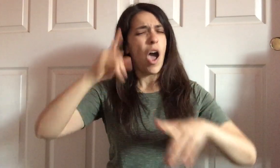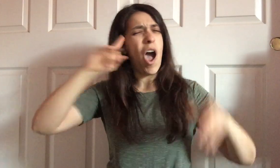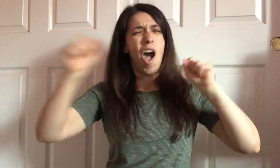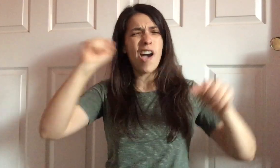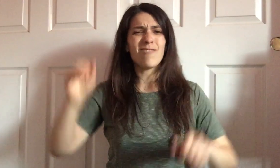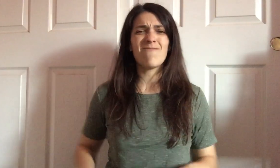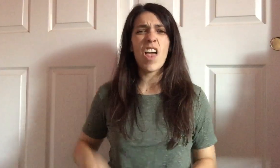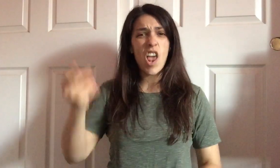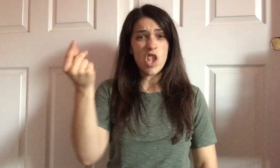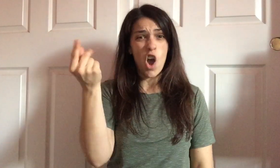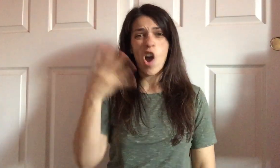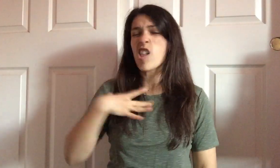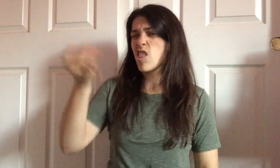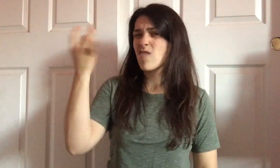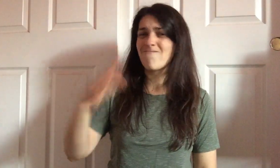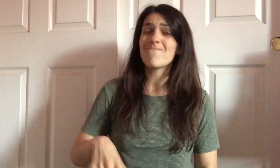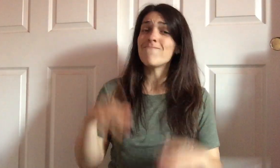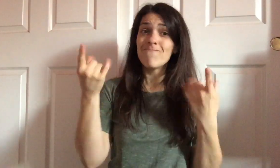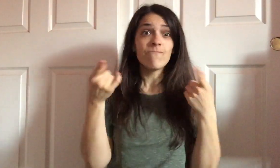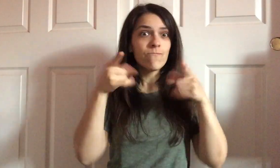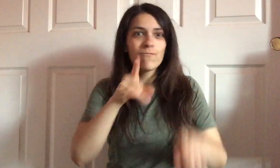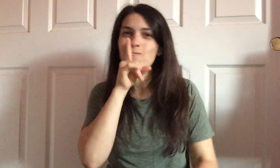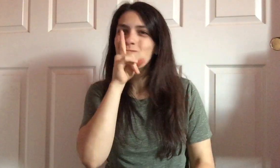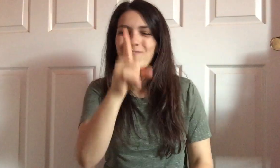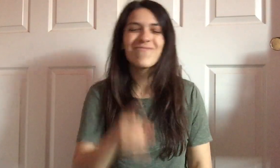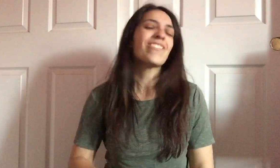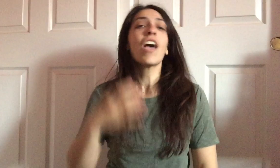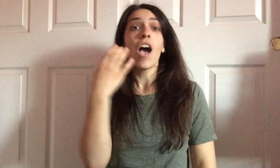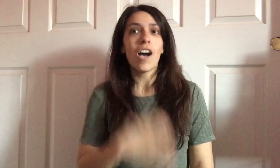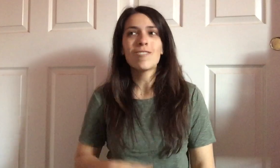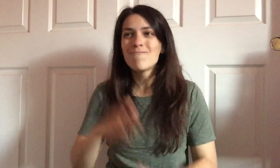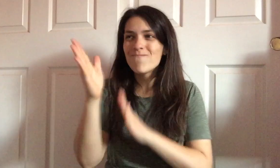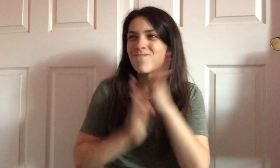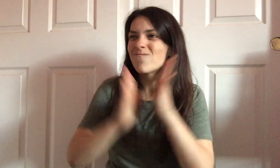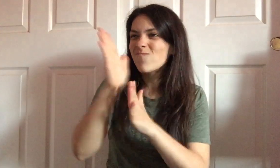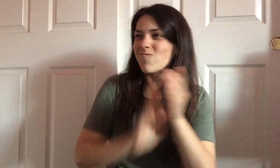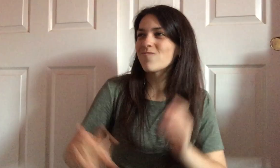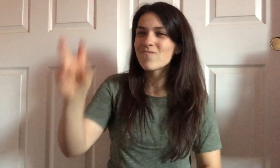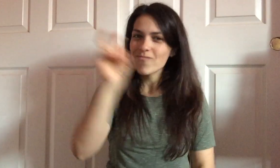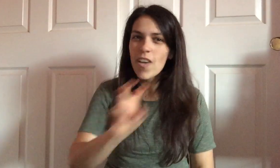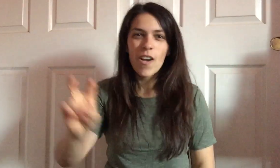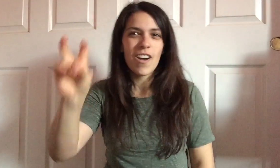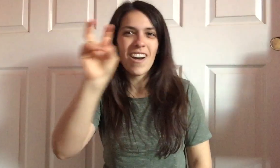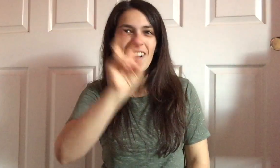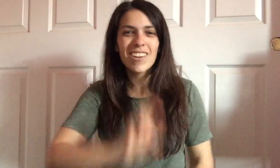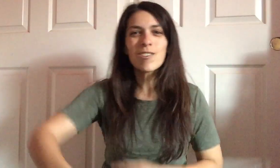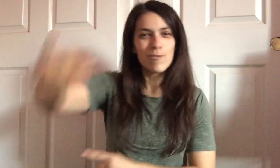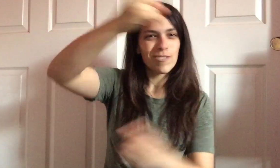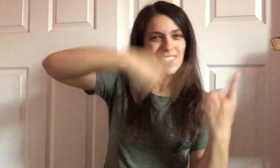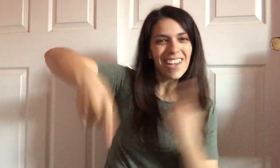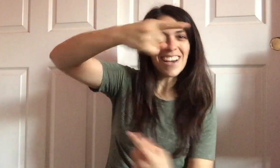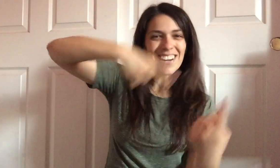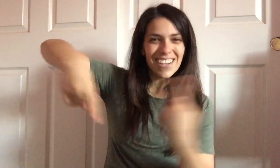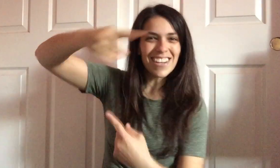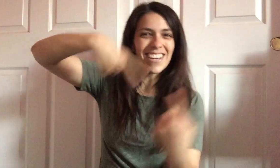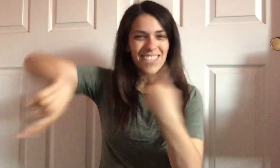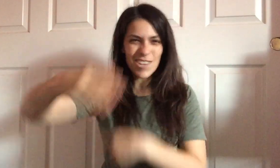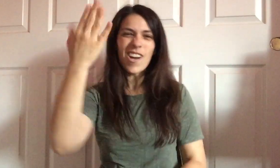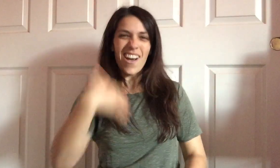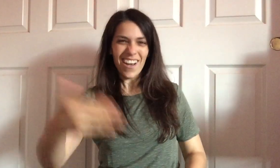Puck the hair and turn it down the rocky road, and all the way to Dublin